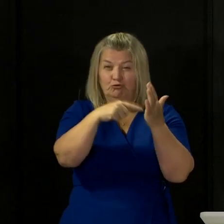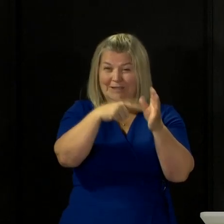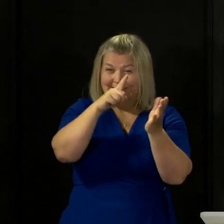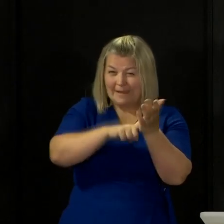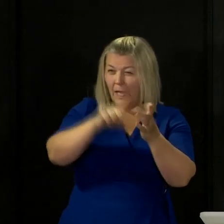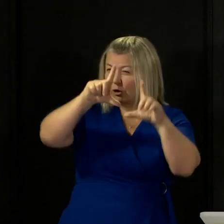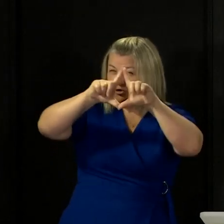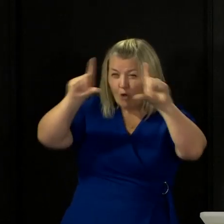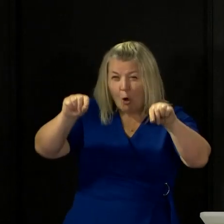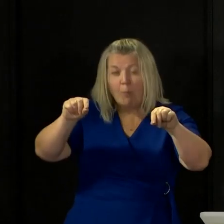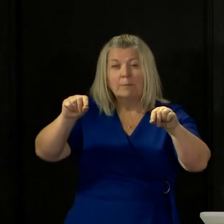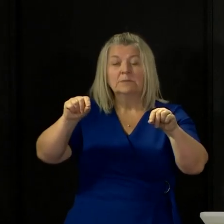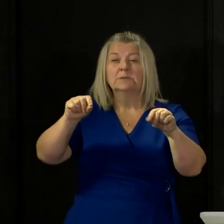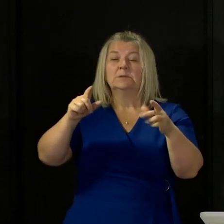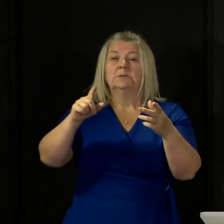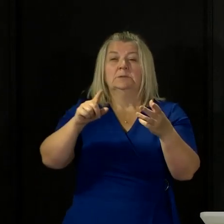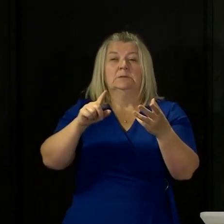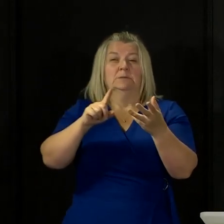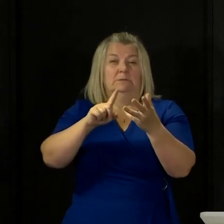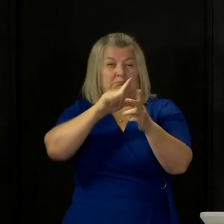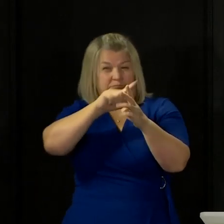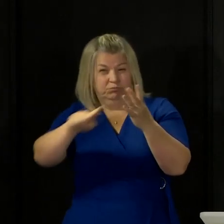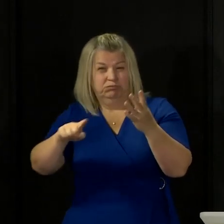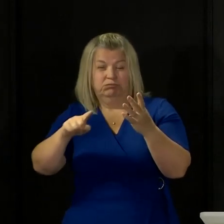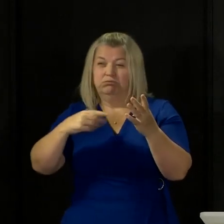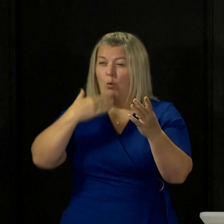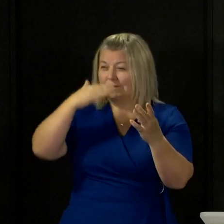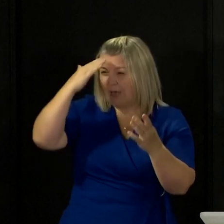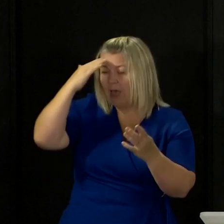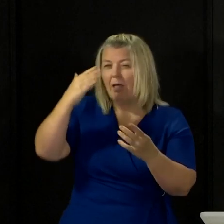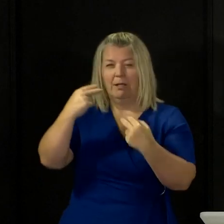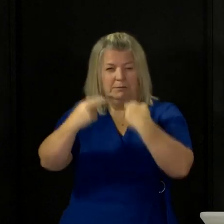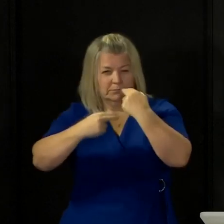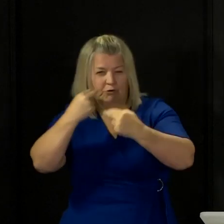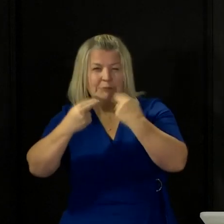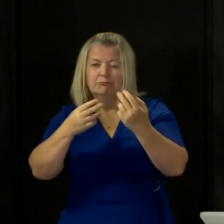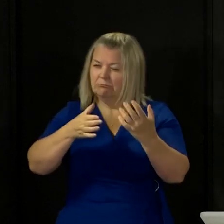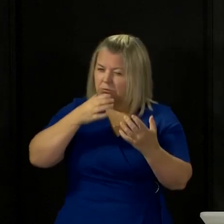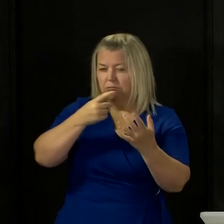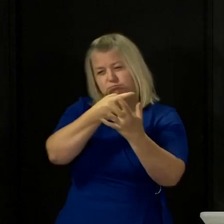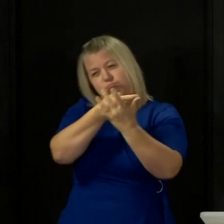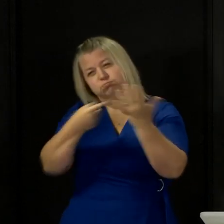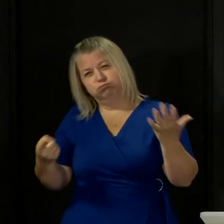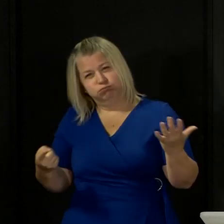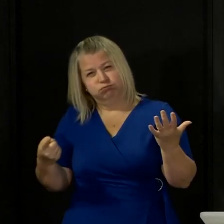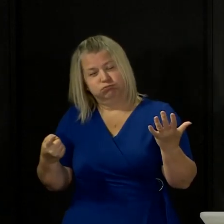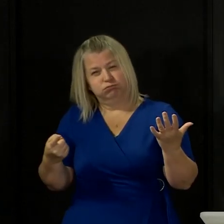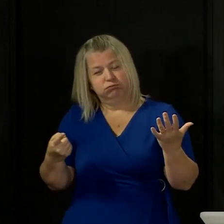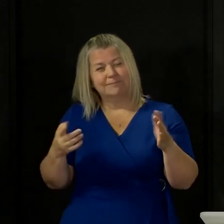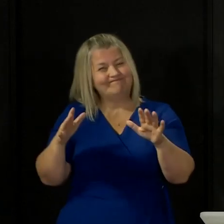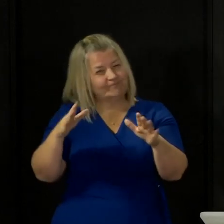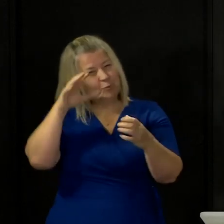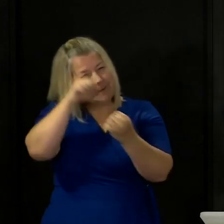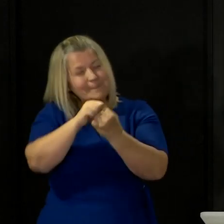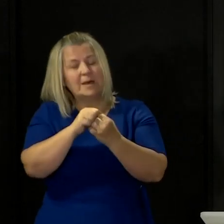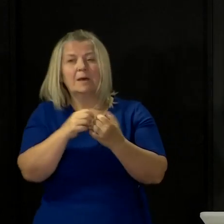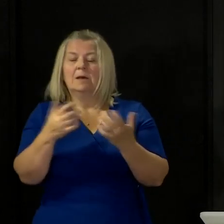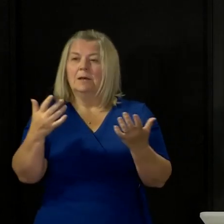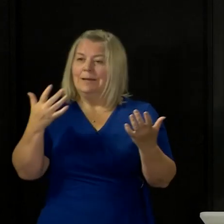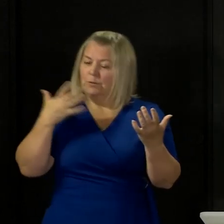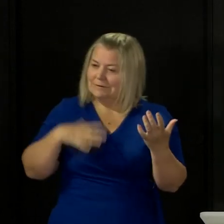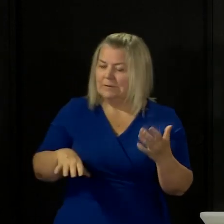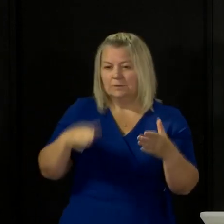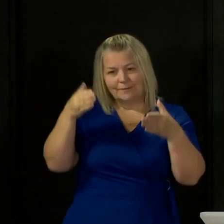we've got a lot of focus, rightly so and understandably so, at all of these briefings, on the health implications of coronavirus,